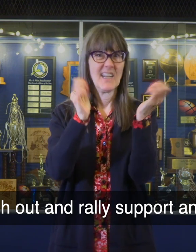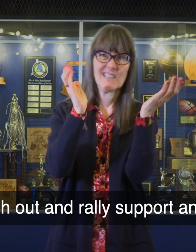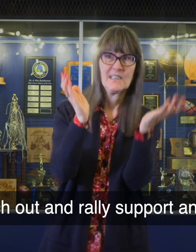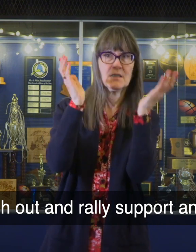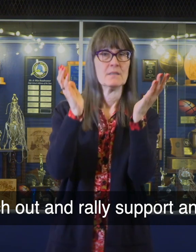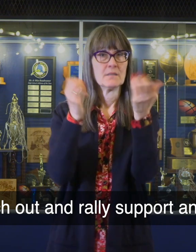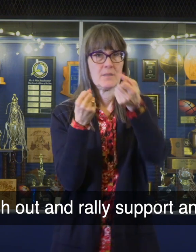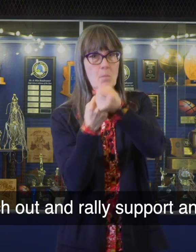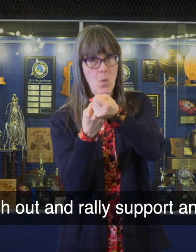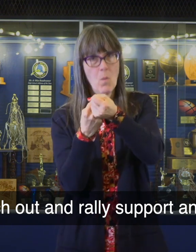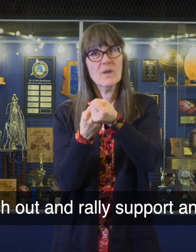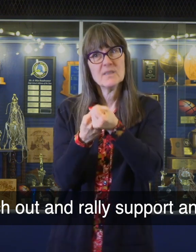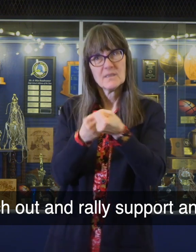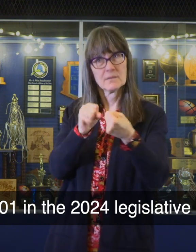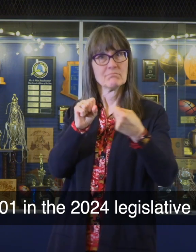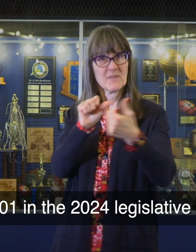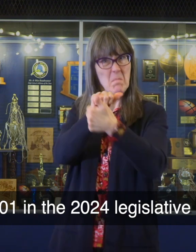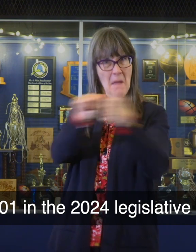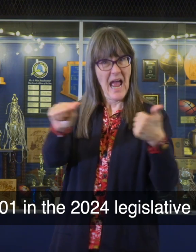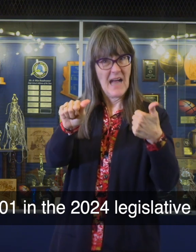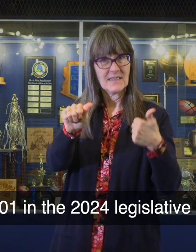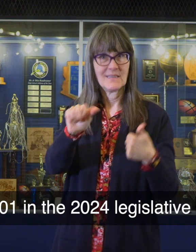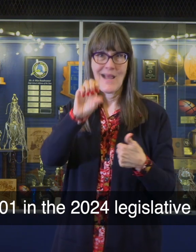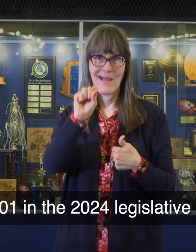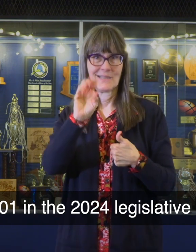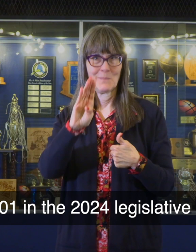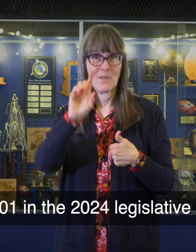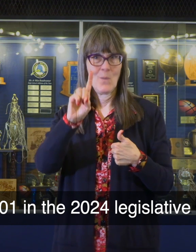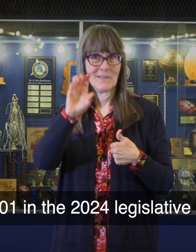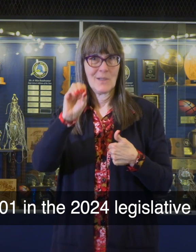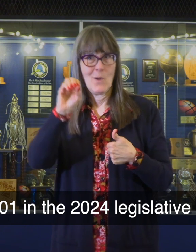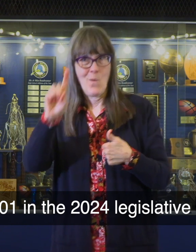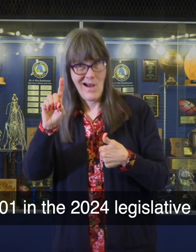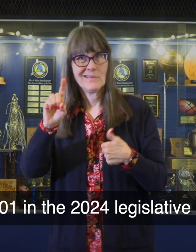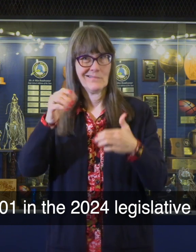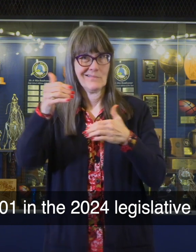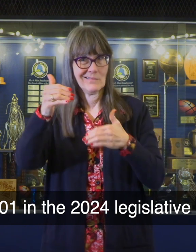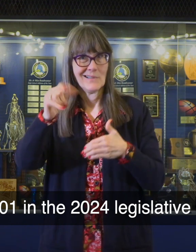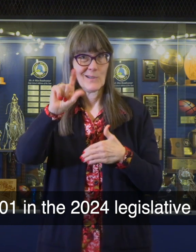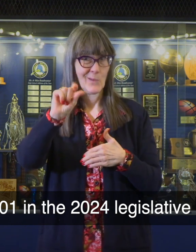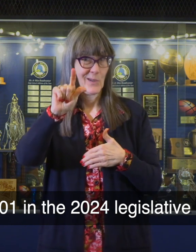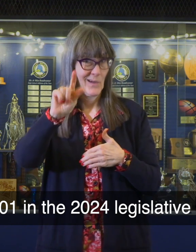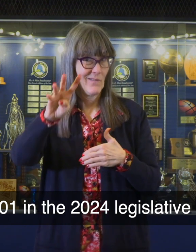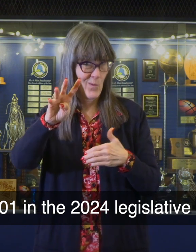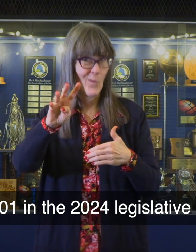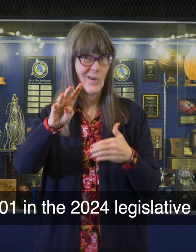to rally support and pass SB 1001 in the 2024 legislative session.